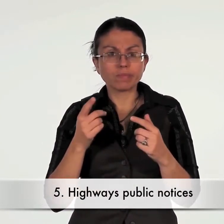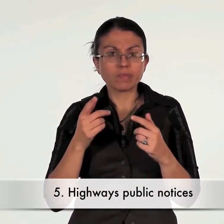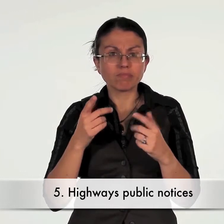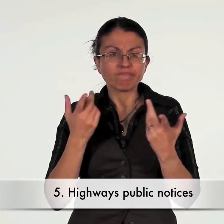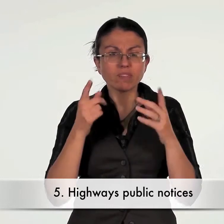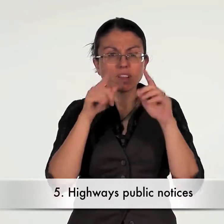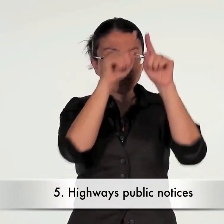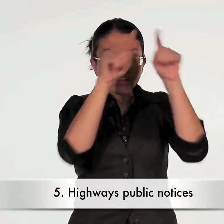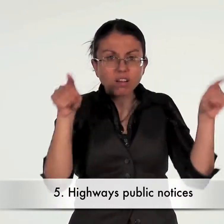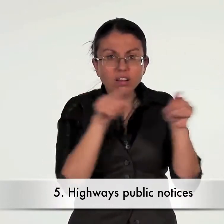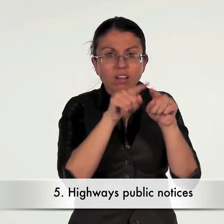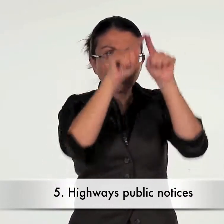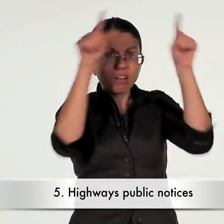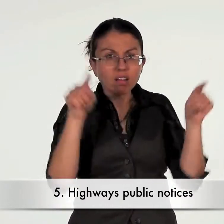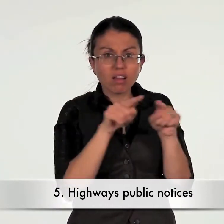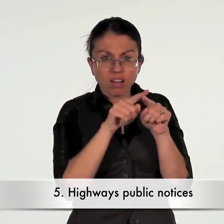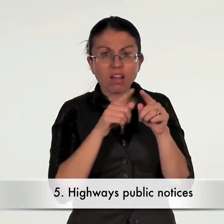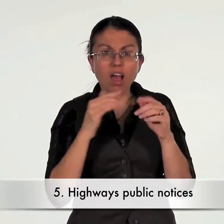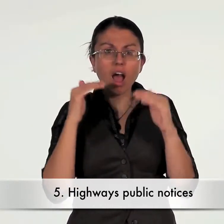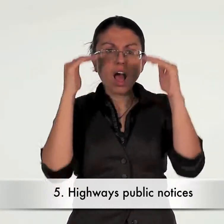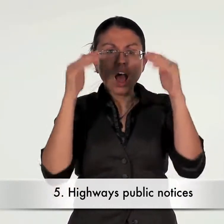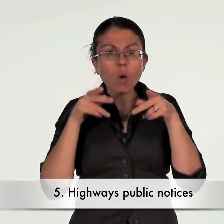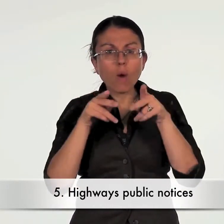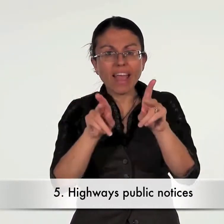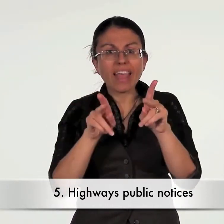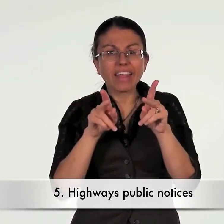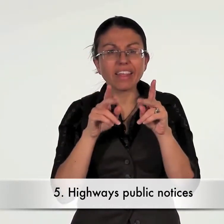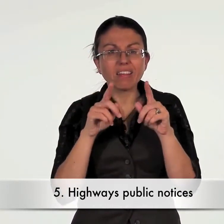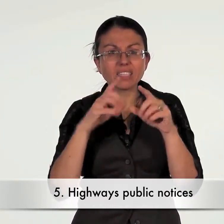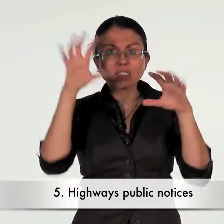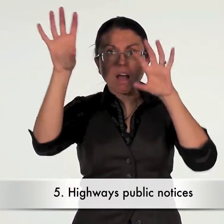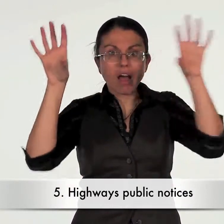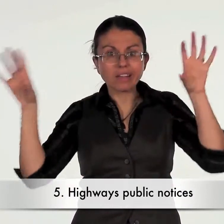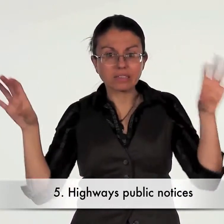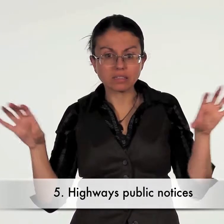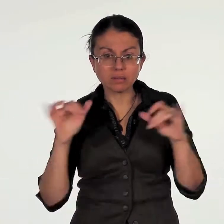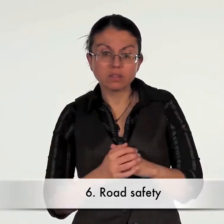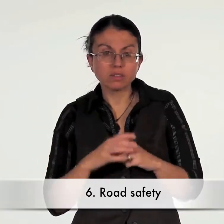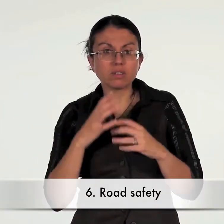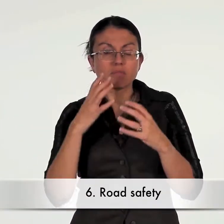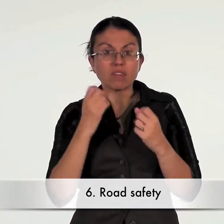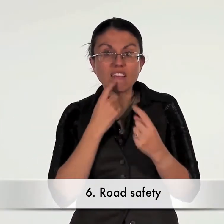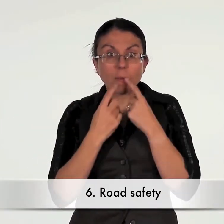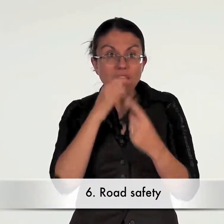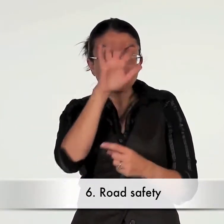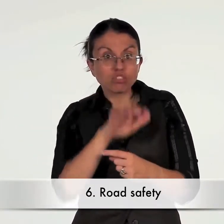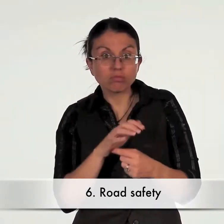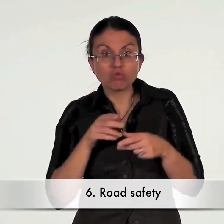public notices road